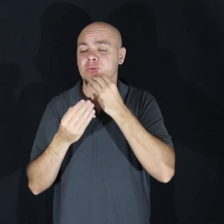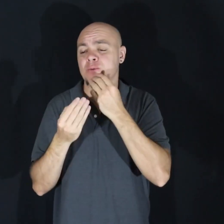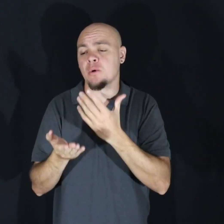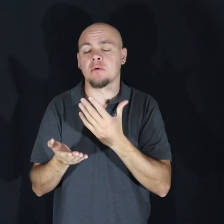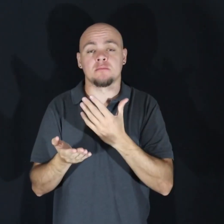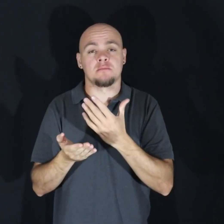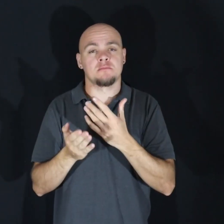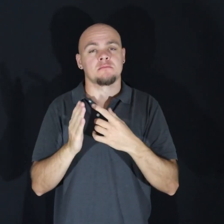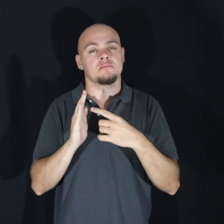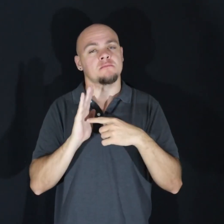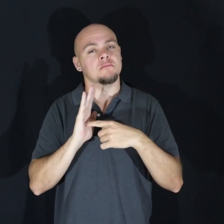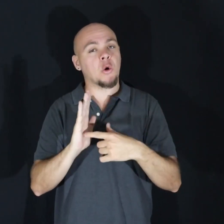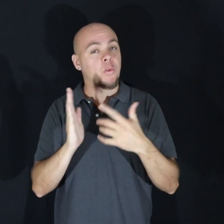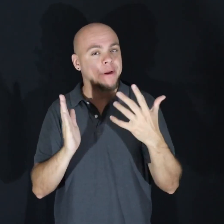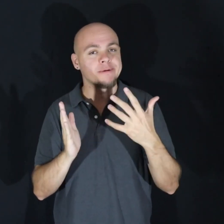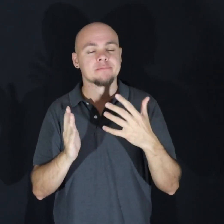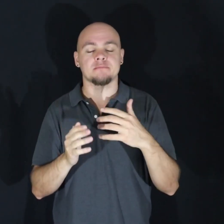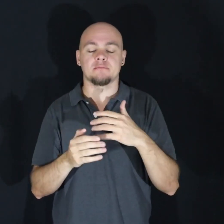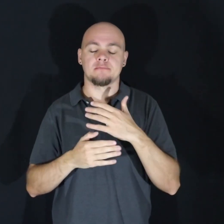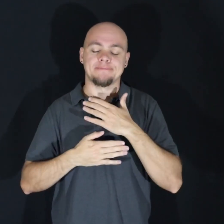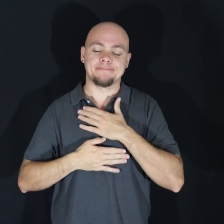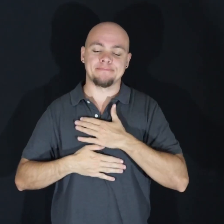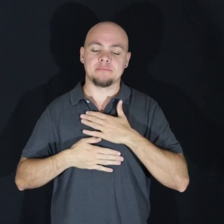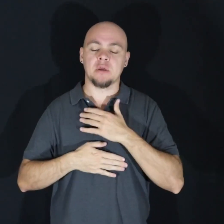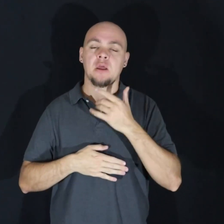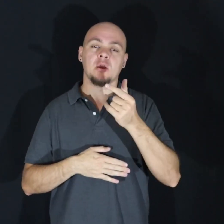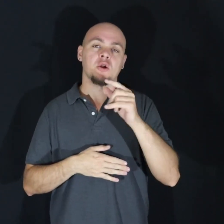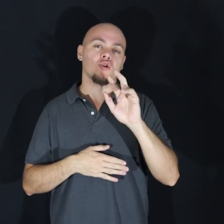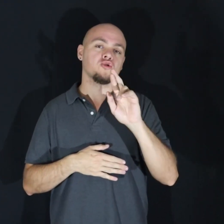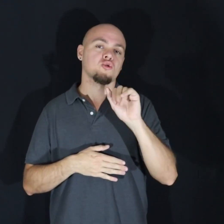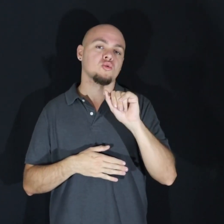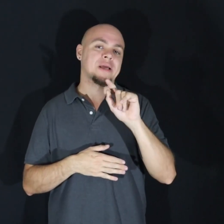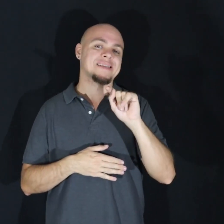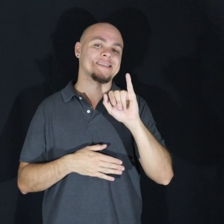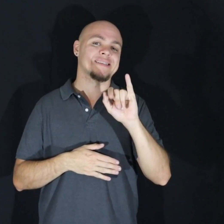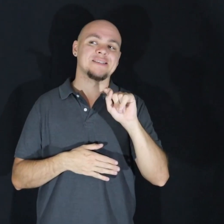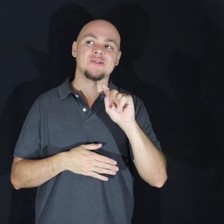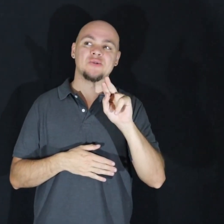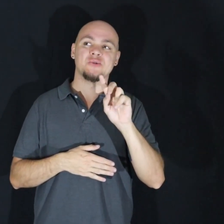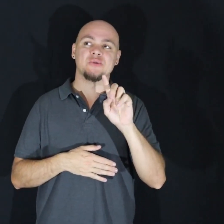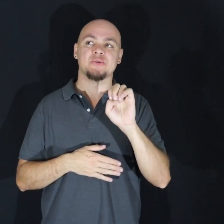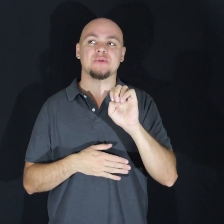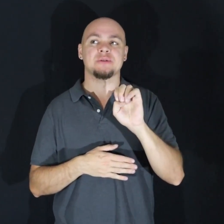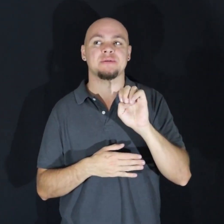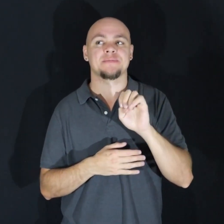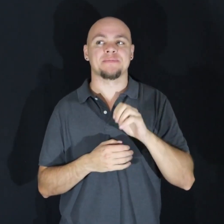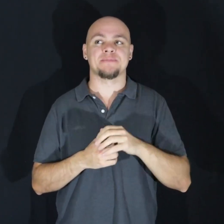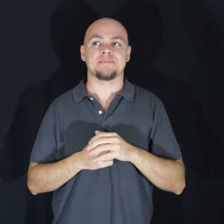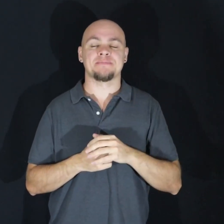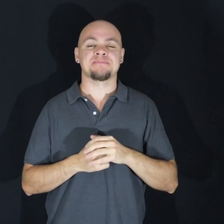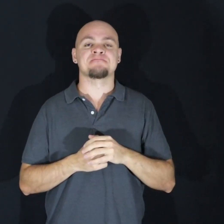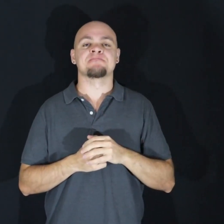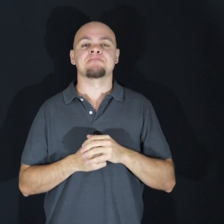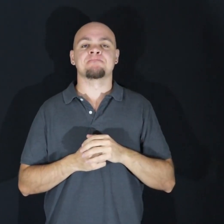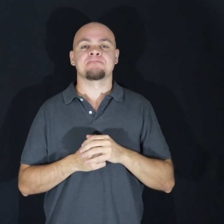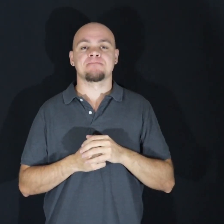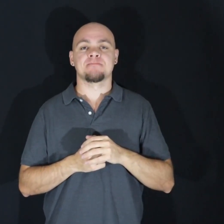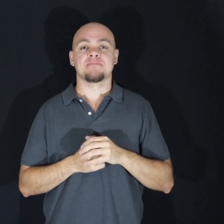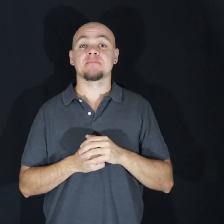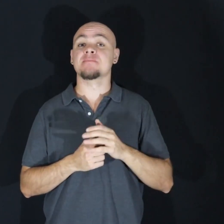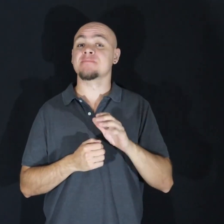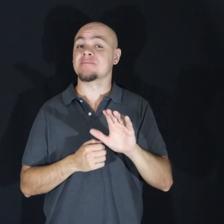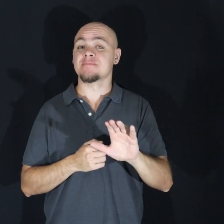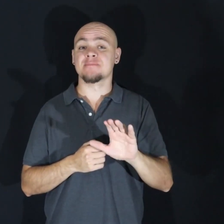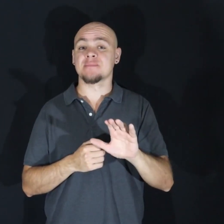in ways